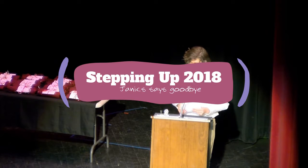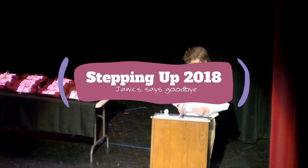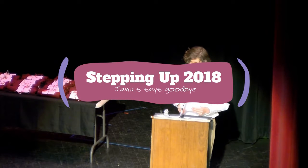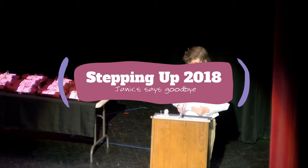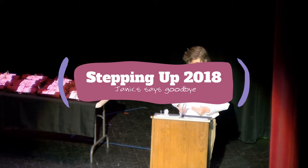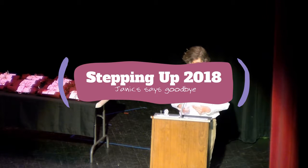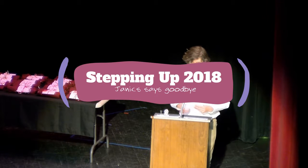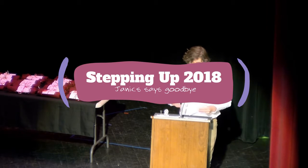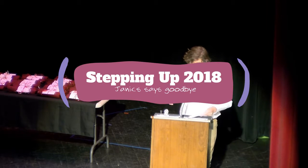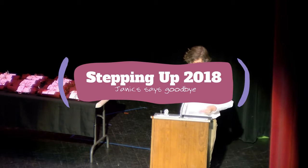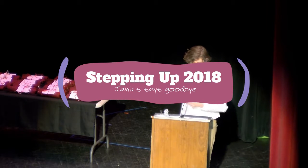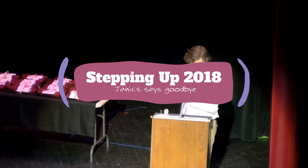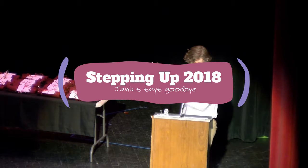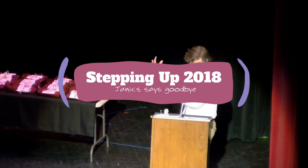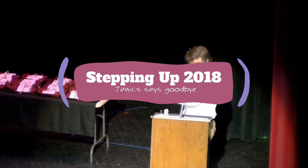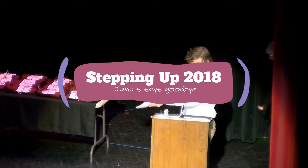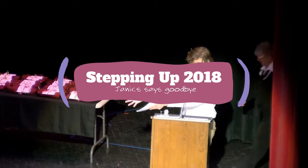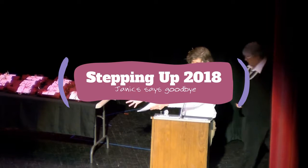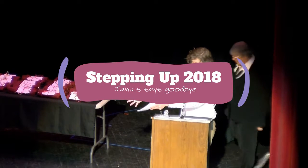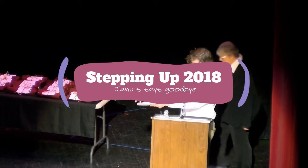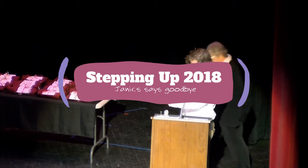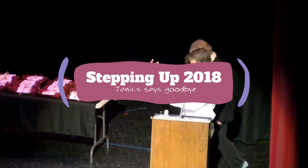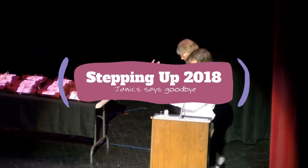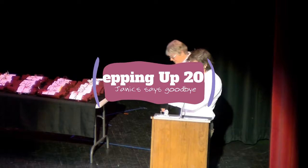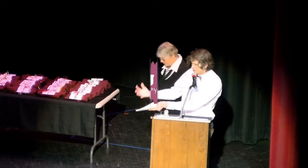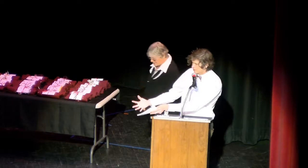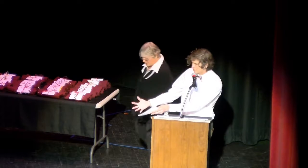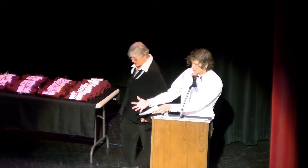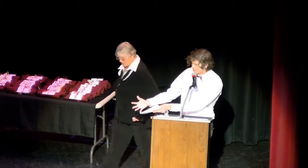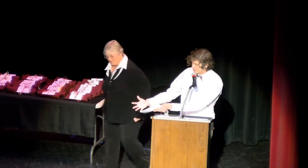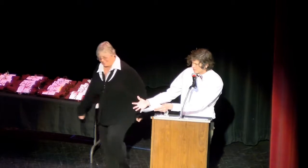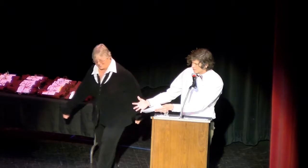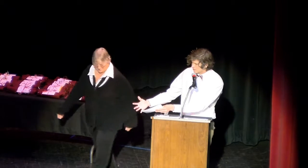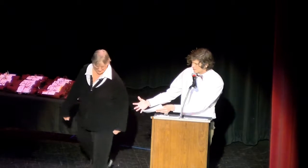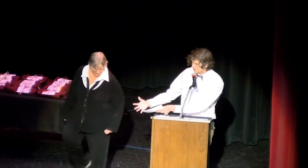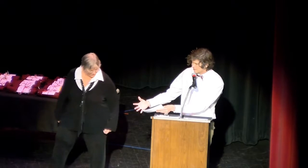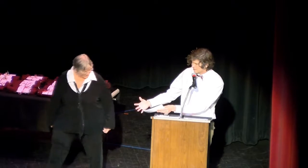Next, we will introduce, this person was actually just here, and now they are not here.